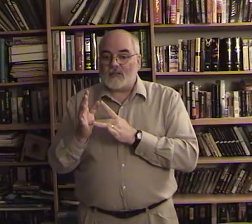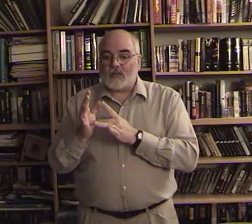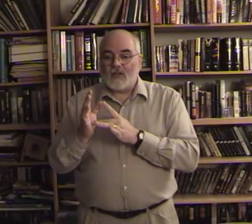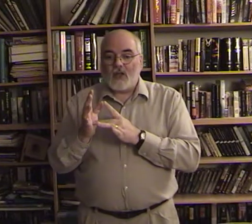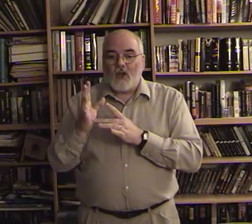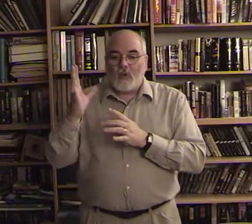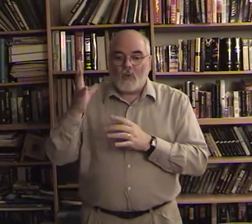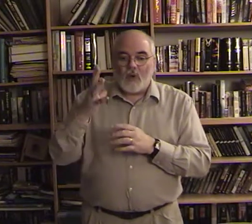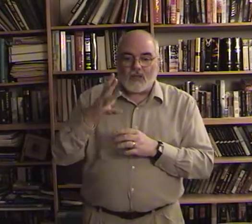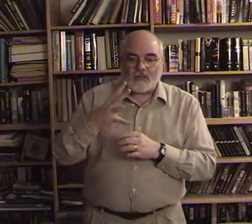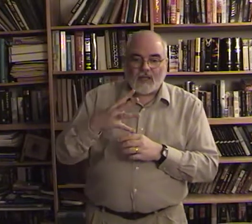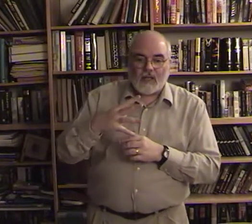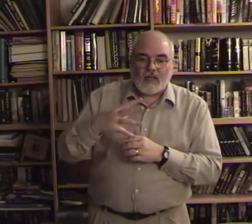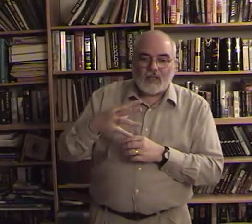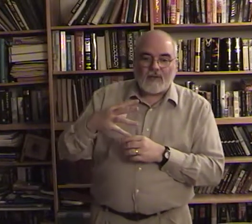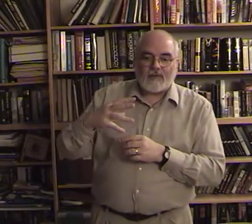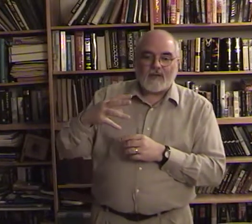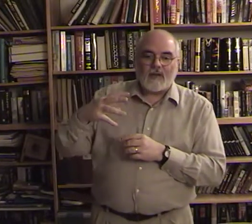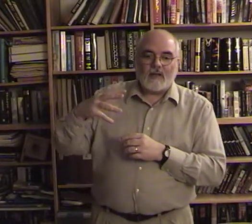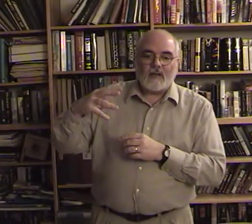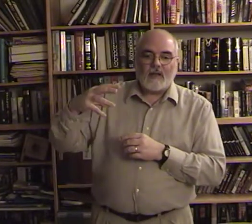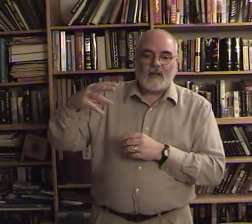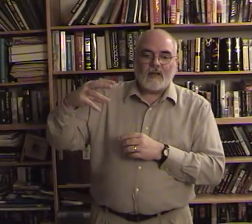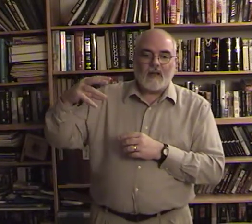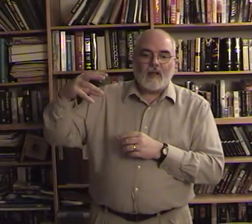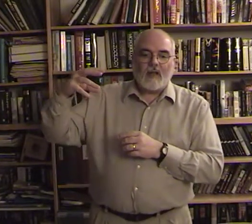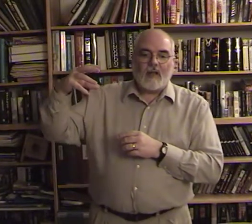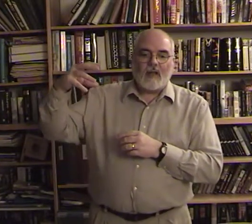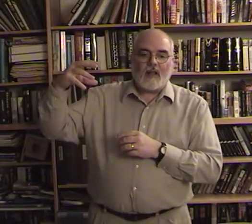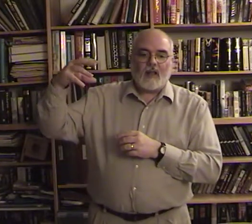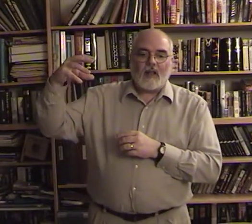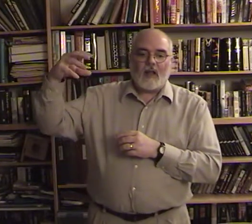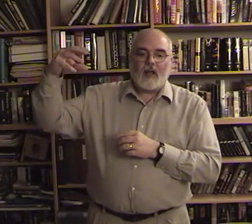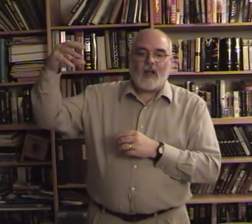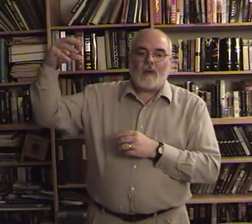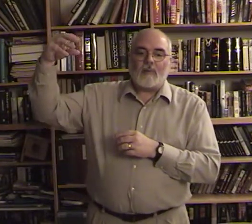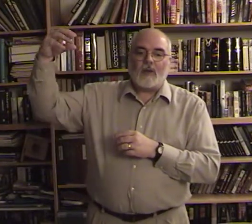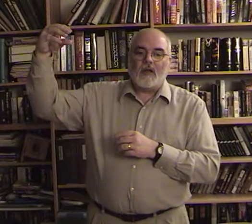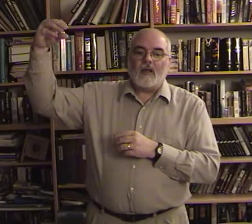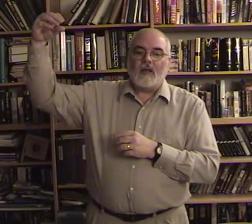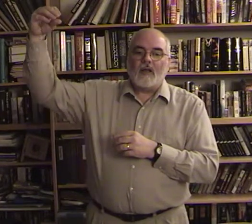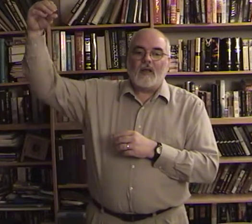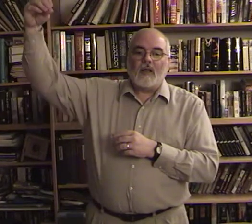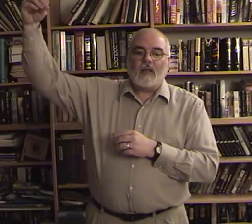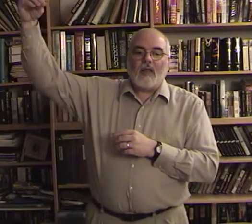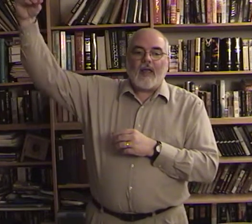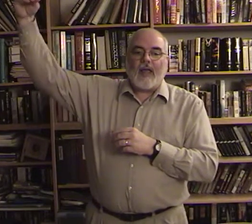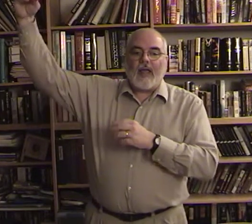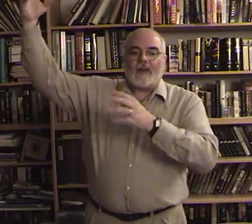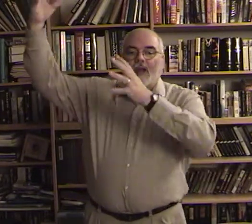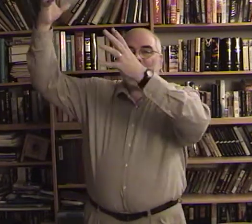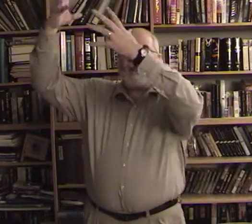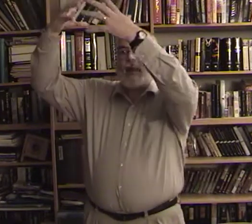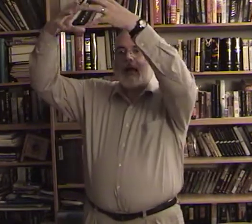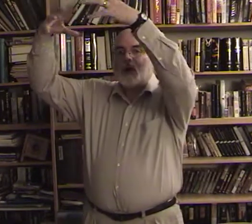was lifted up and a cloud